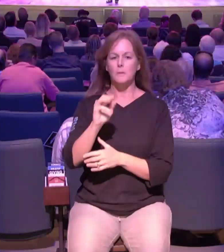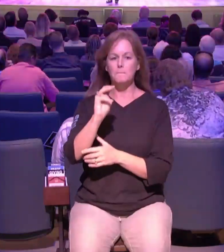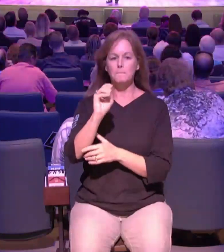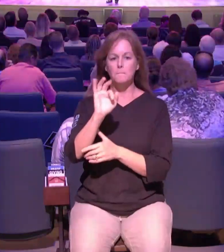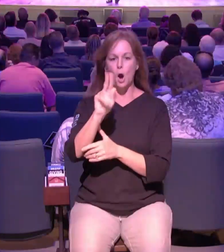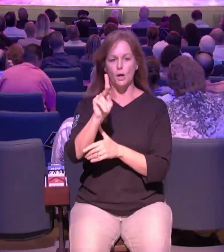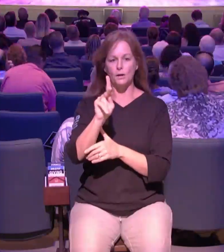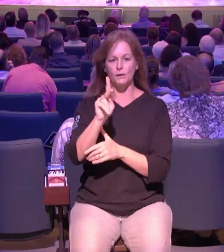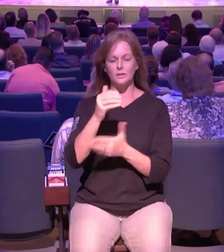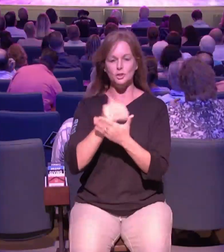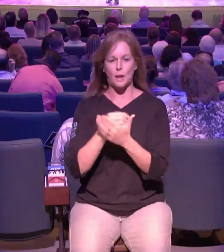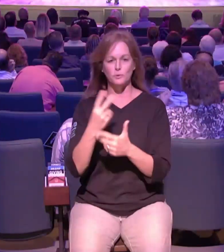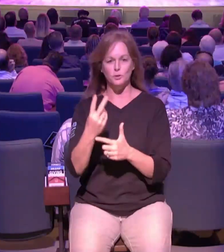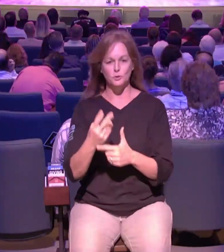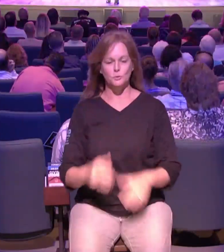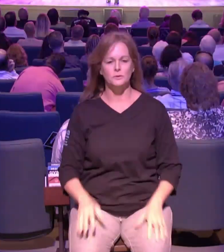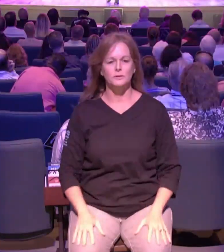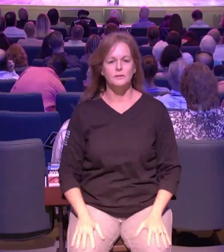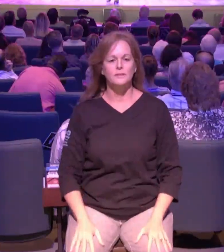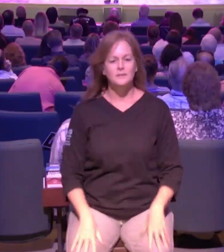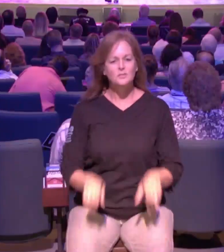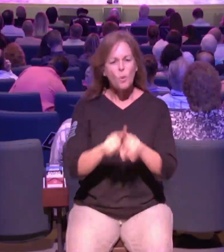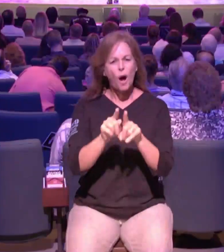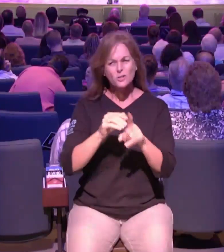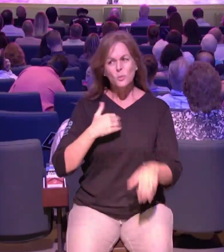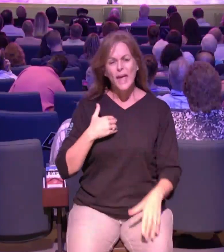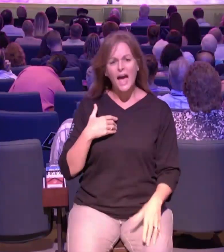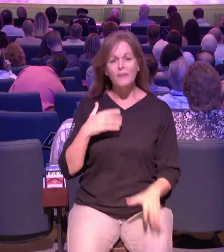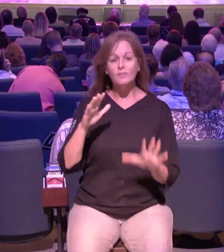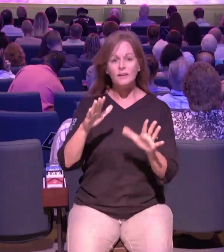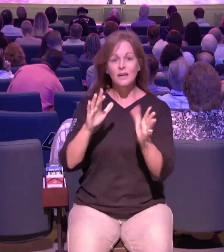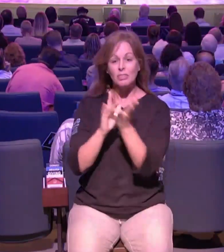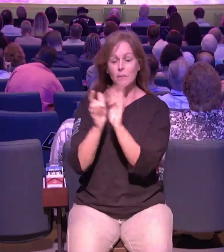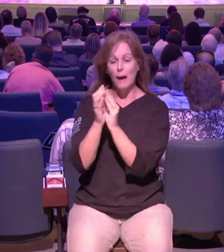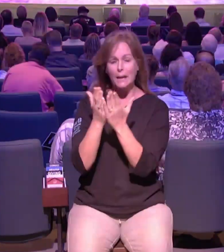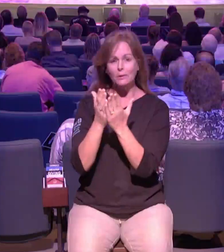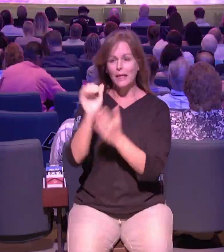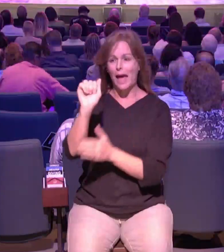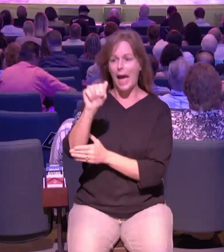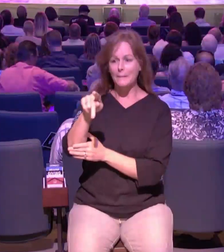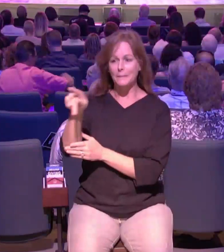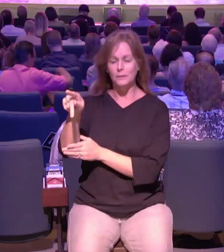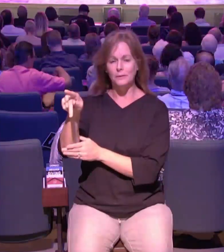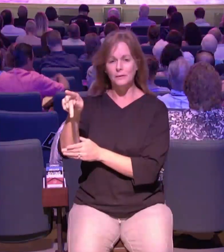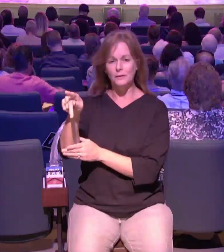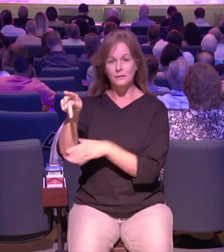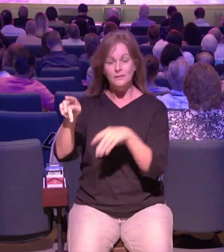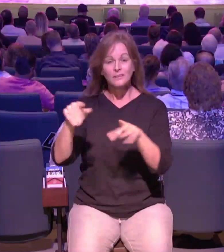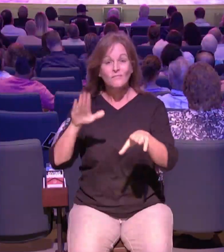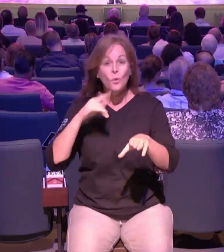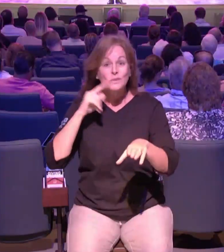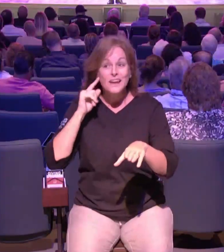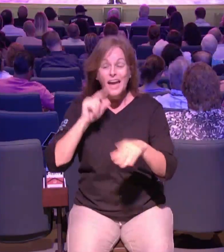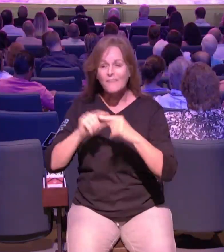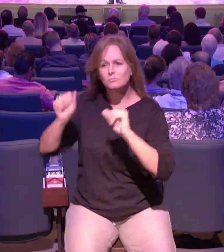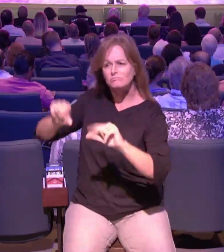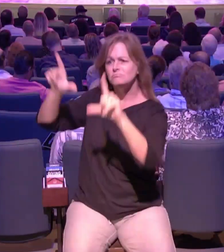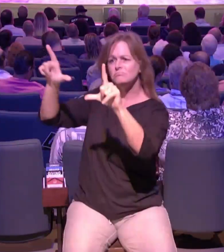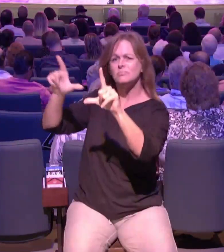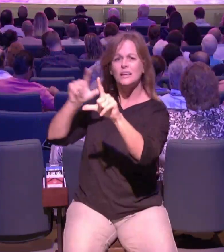turn it on um download the app man the bible app it'll help you no matter where you go you got the word of god with you mark chapter 2 starting in verse 1